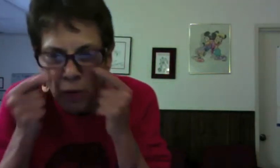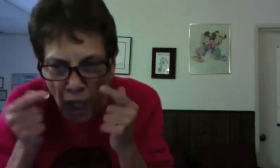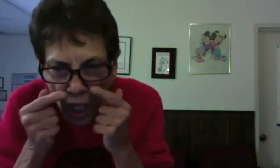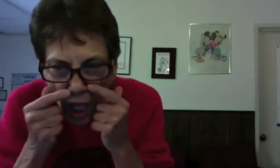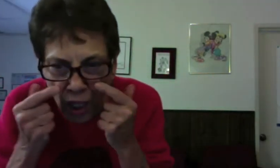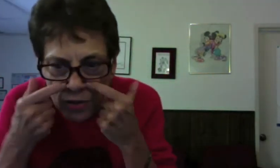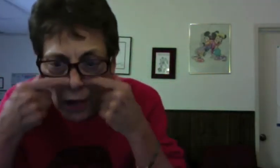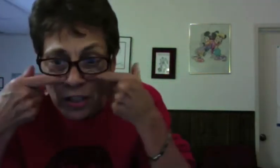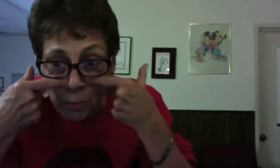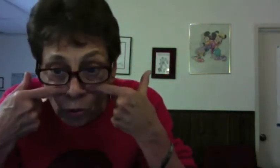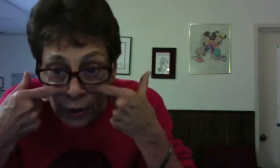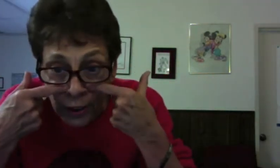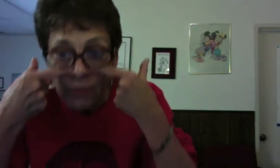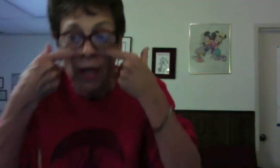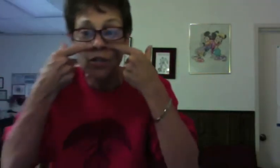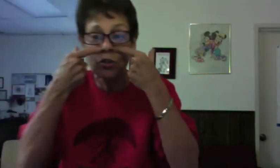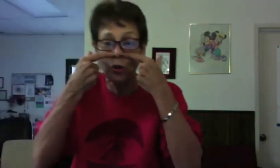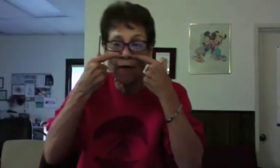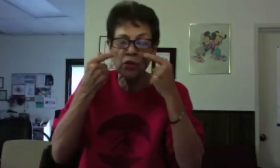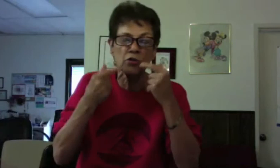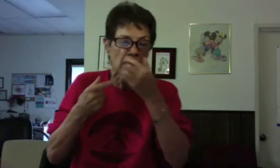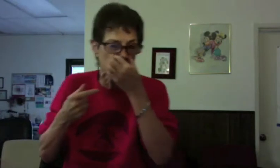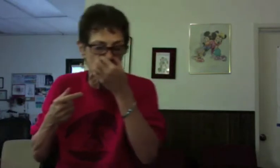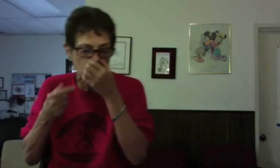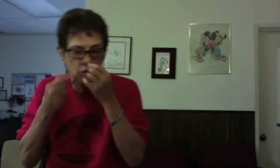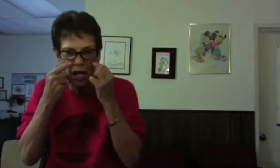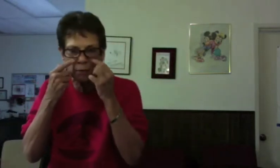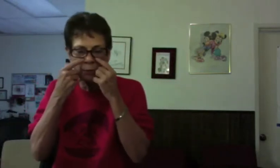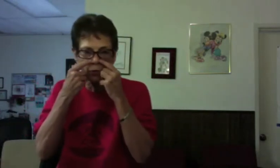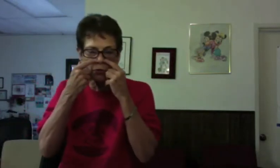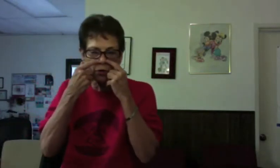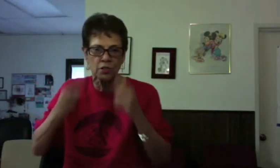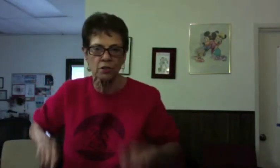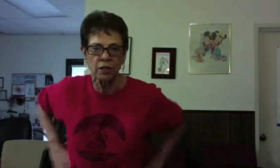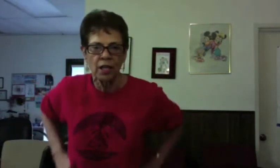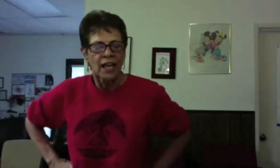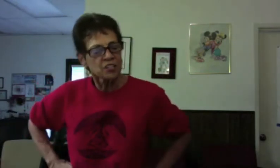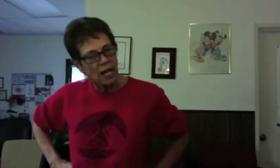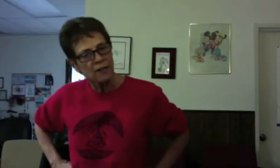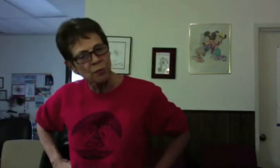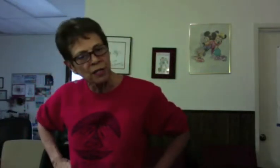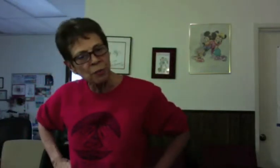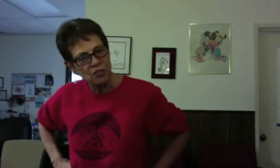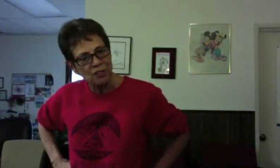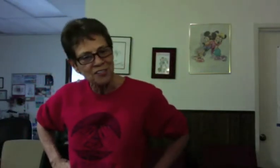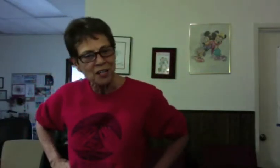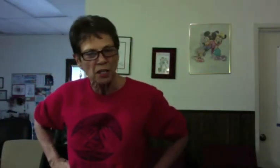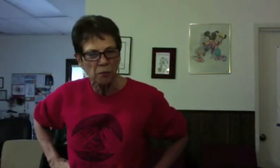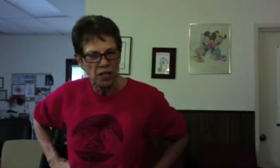see how that's pulled in? So you have to use that muscle, which a lot of people don't use. It's kind of the bunny muscle, isn't it? Because bunnies,